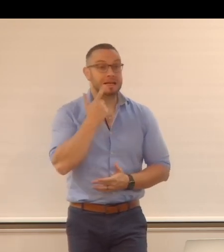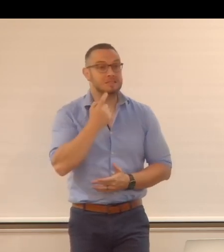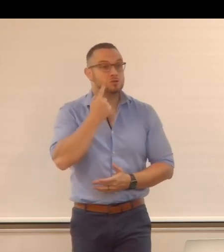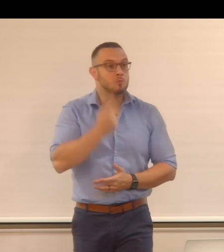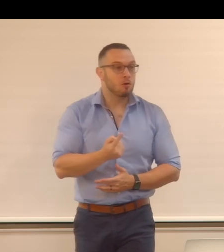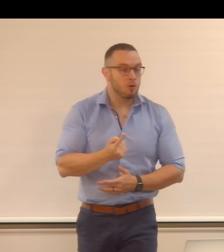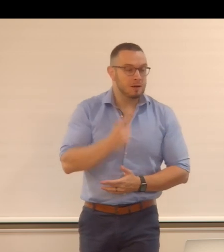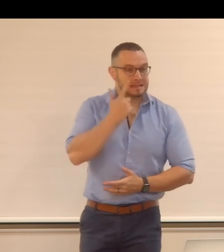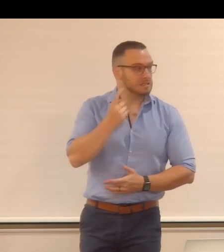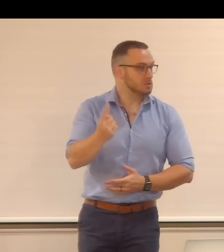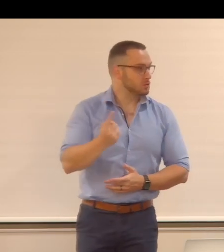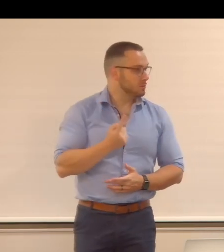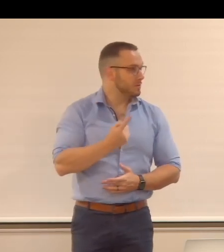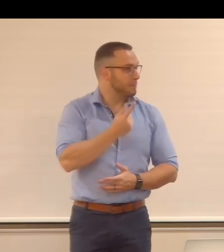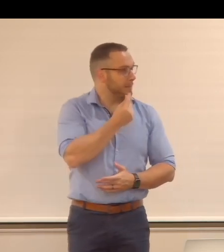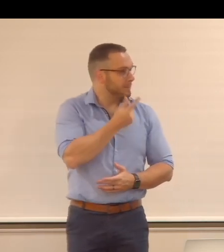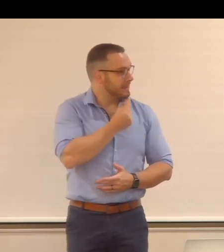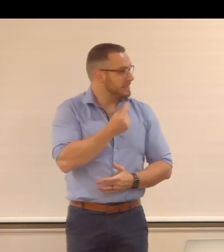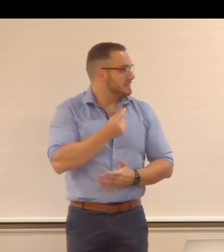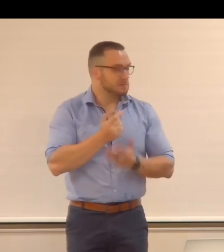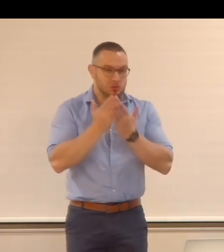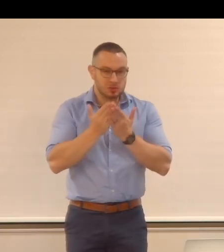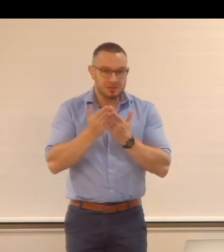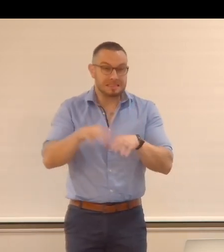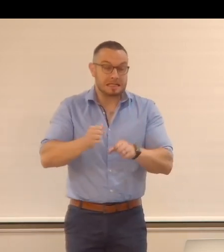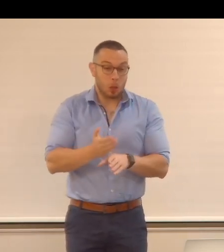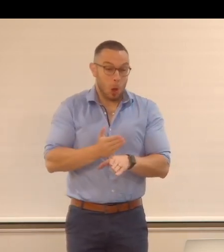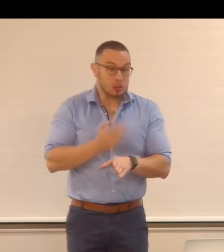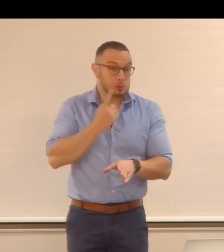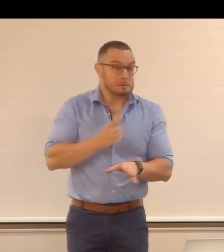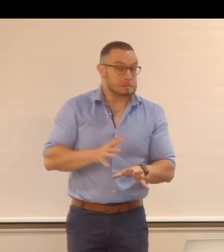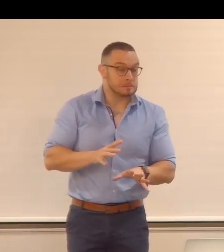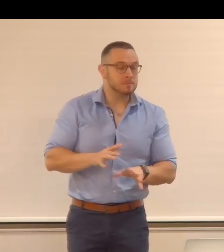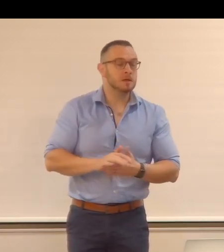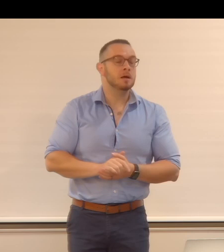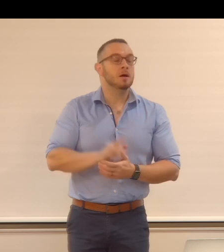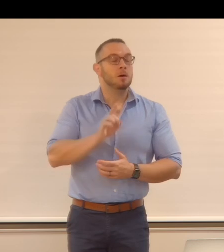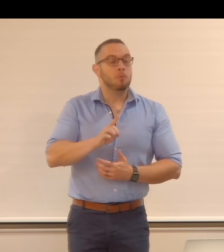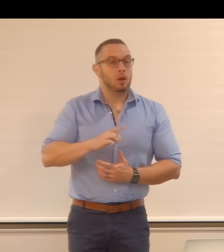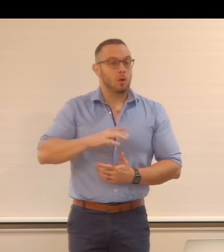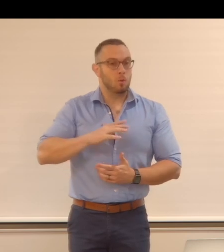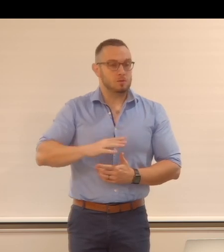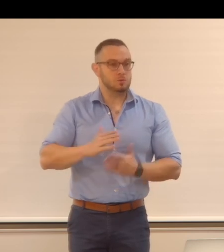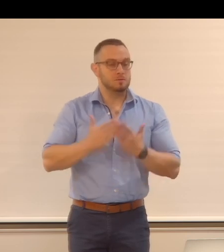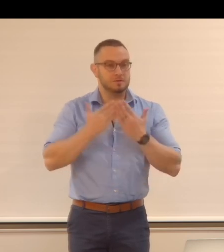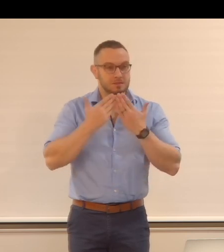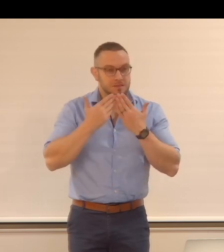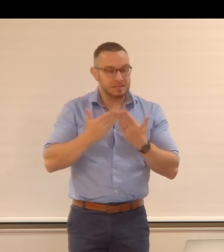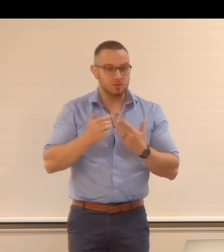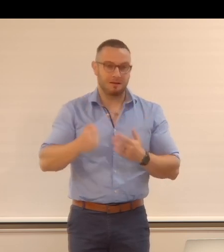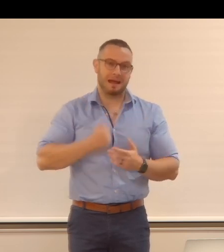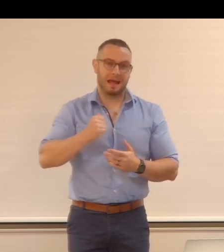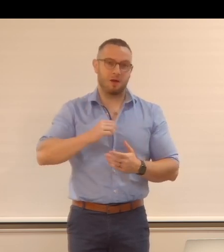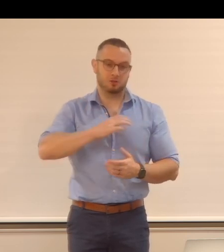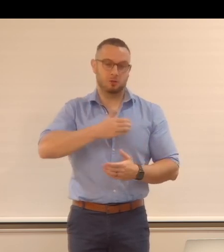10-minute intervention. So we might be starting a bit earlier. Let's see. But I really want to thank not only our sponsors,